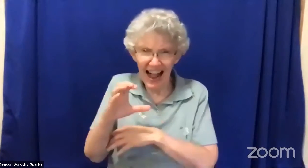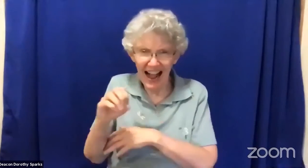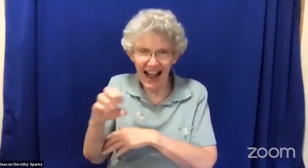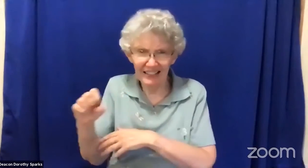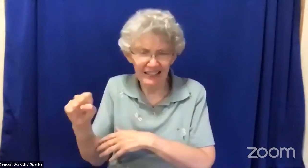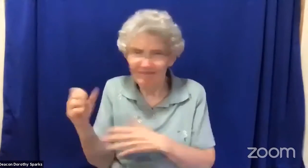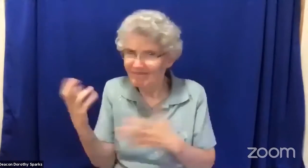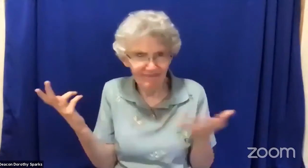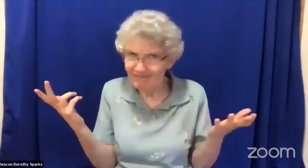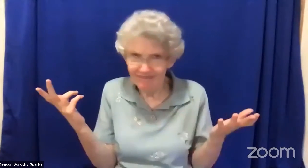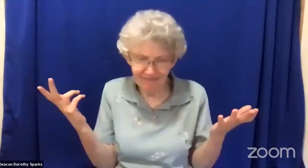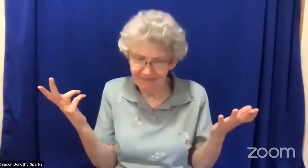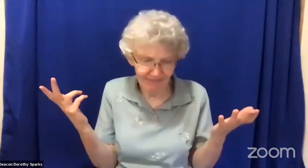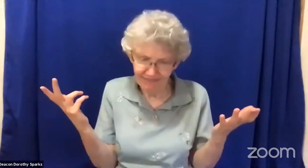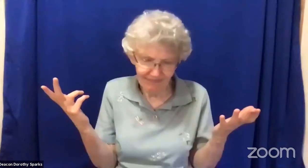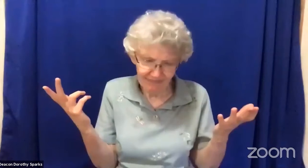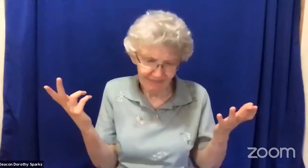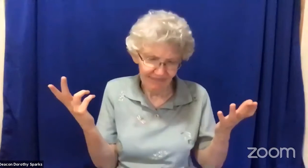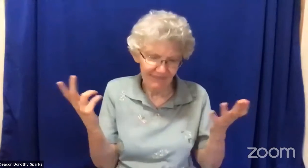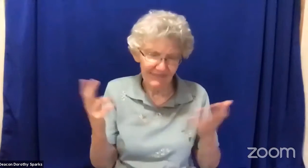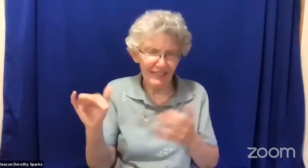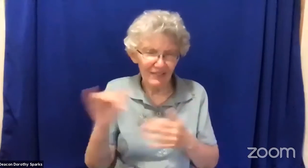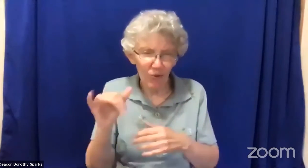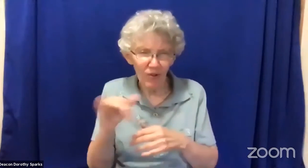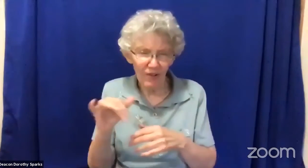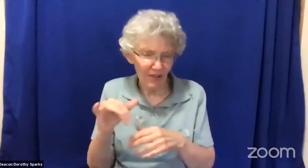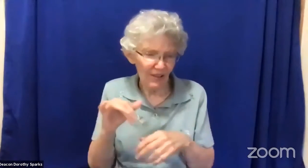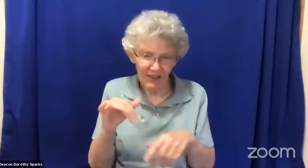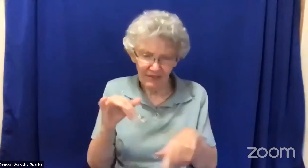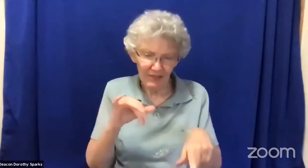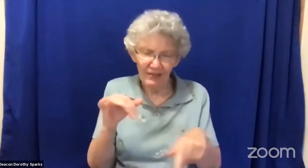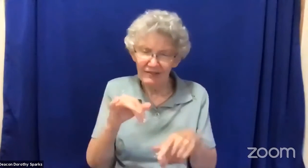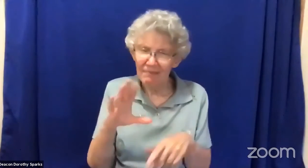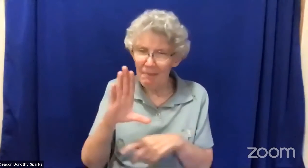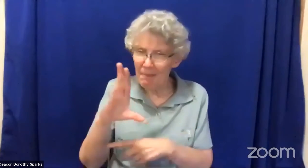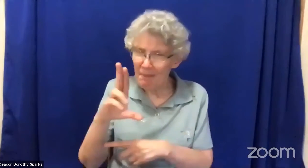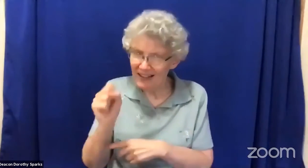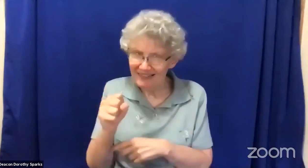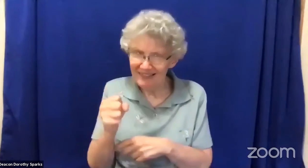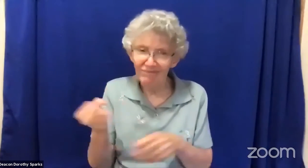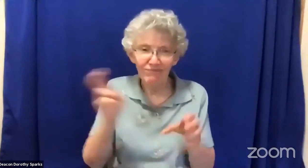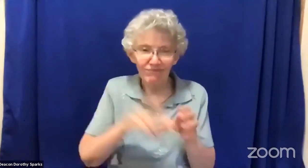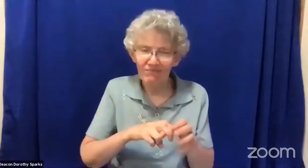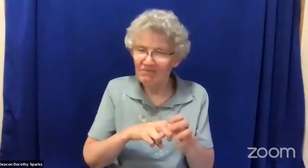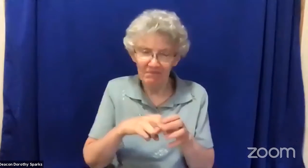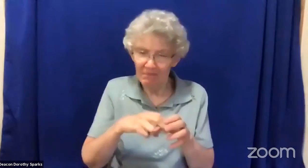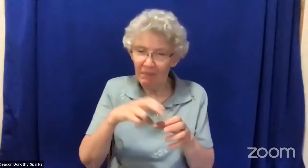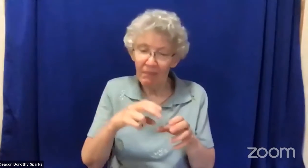sit in the same restaurants or even ride the bus with people who were white.